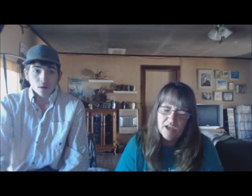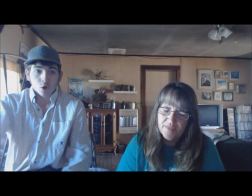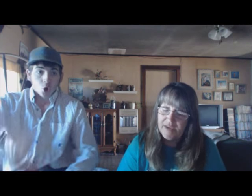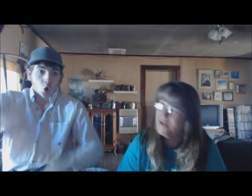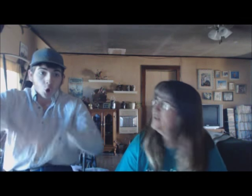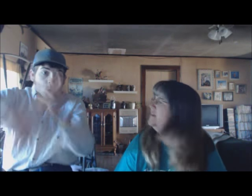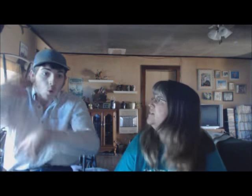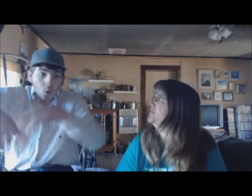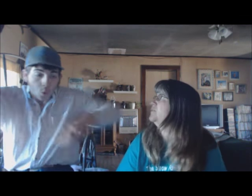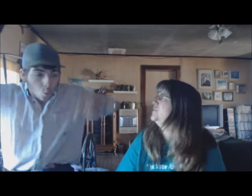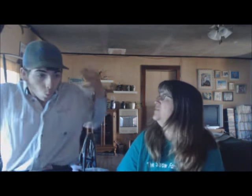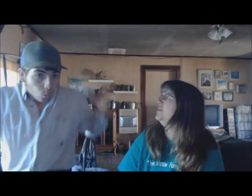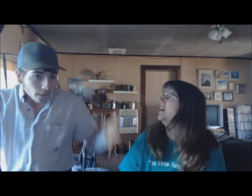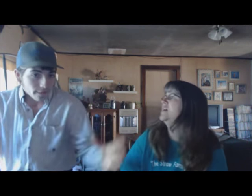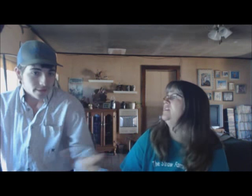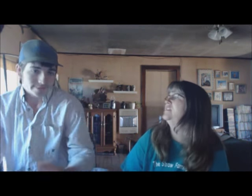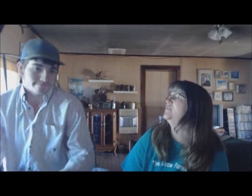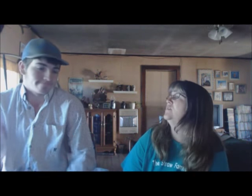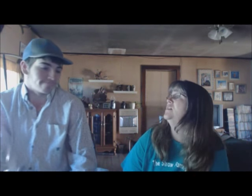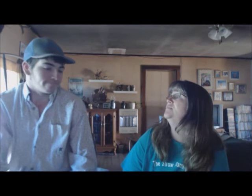And then, you and I did what?